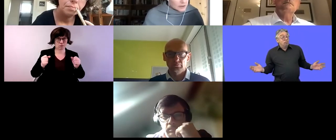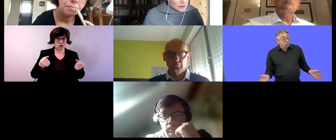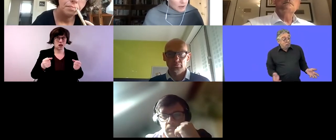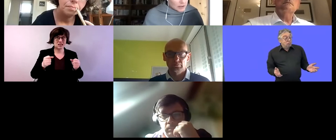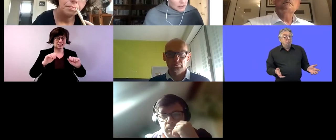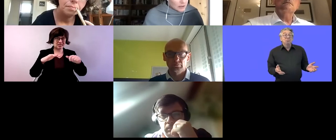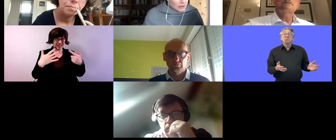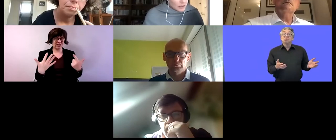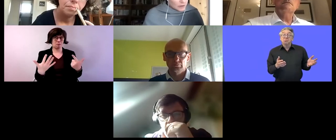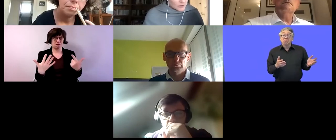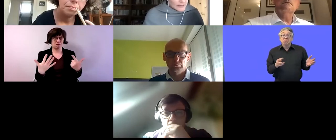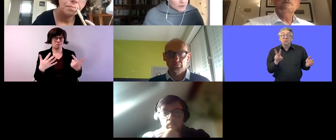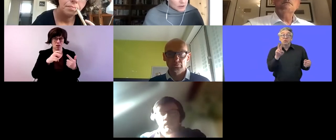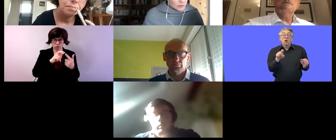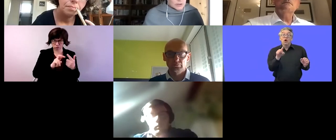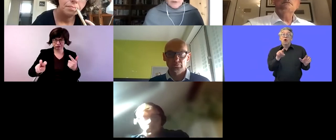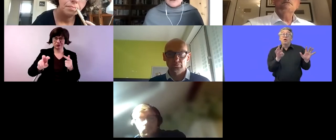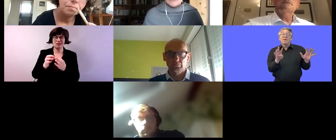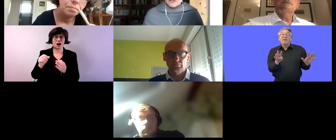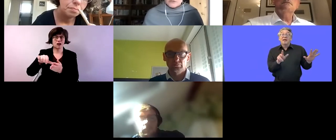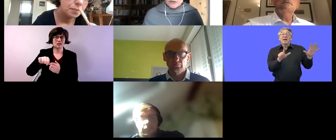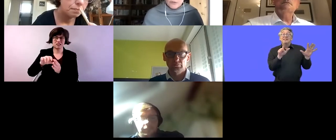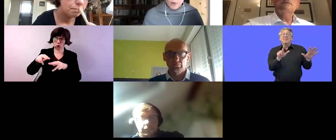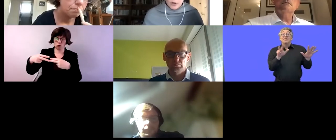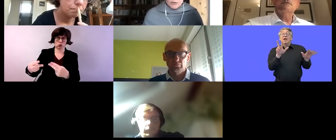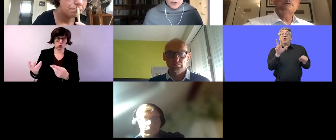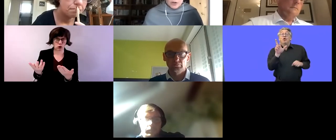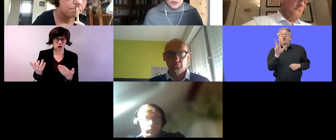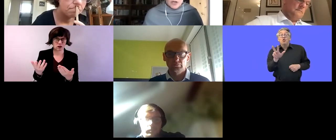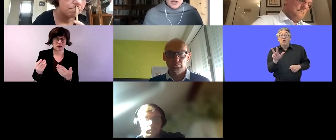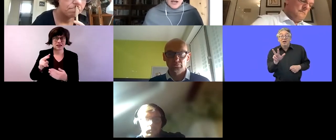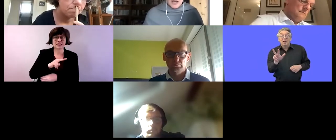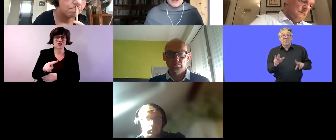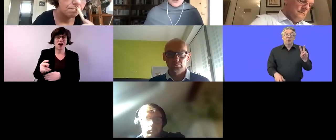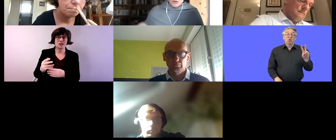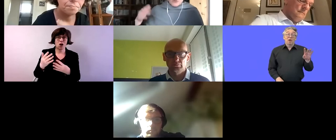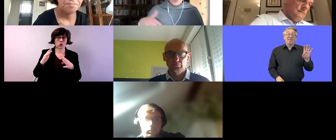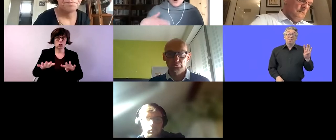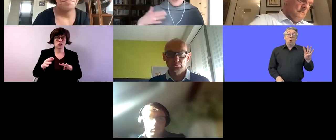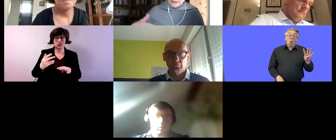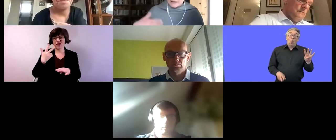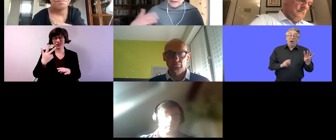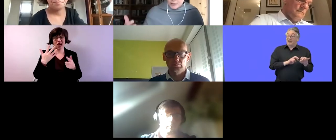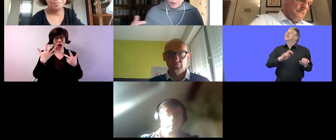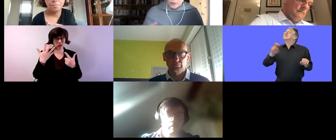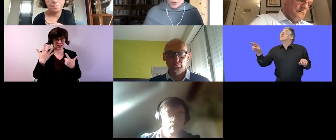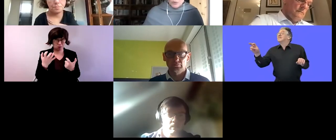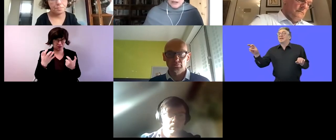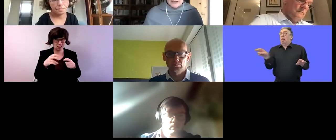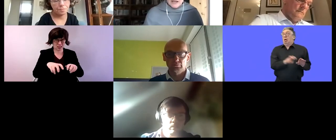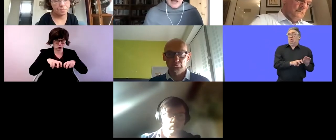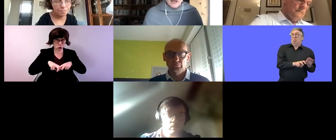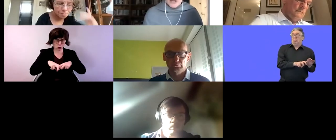2019 there were 73 deferrals and only four returned uh so the hope is that that approach